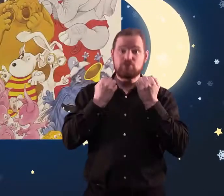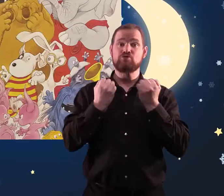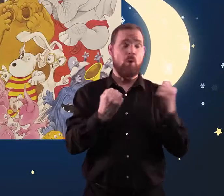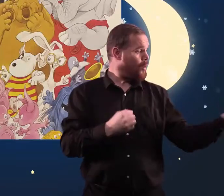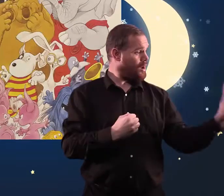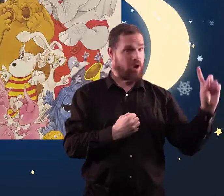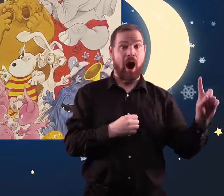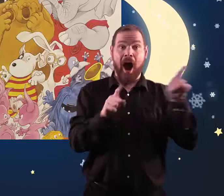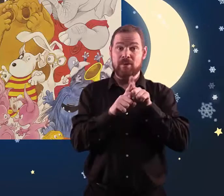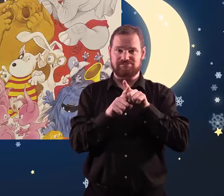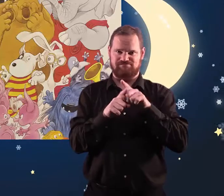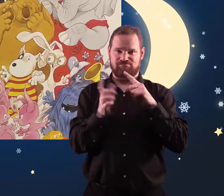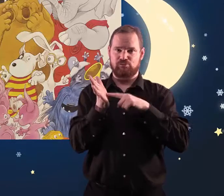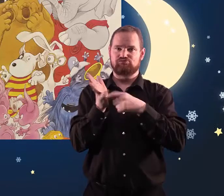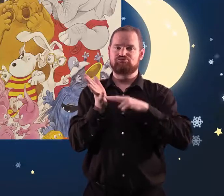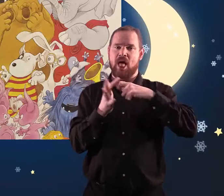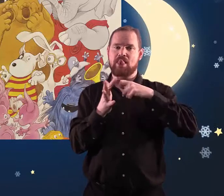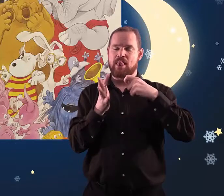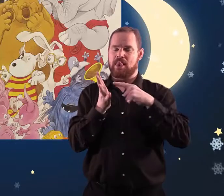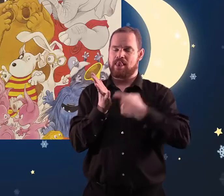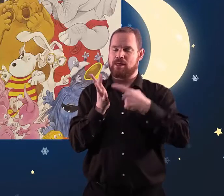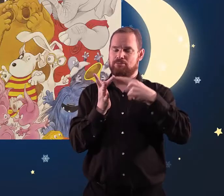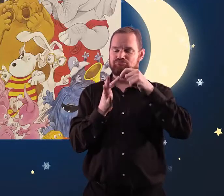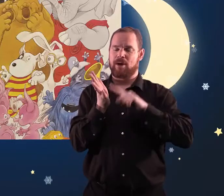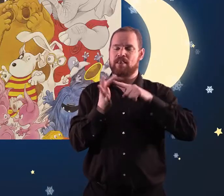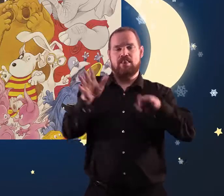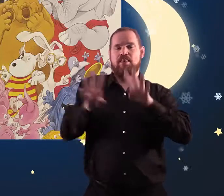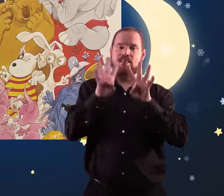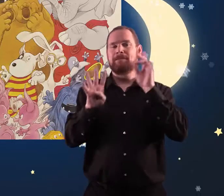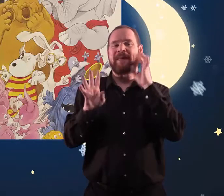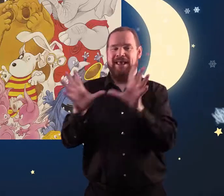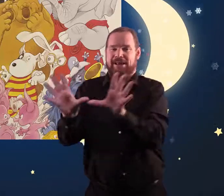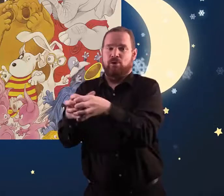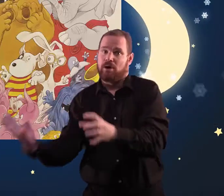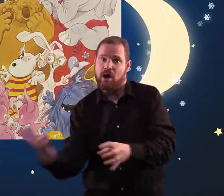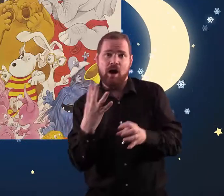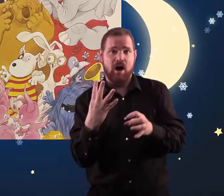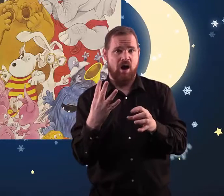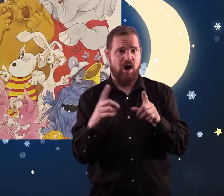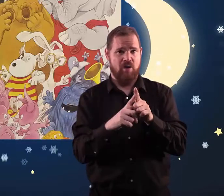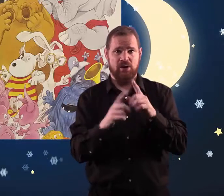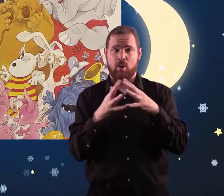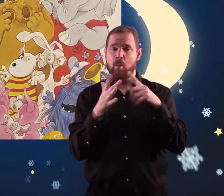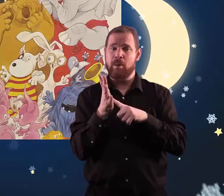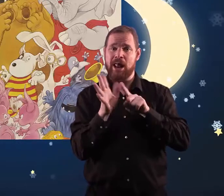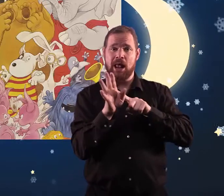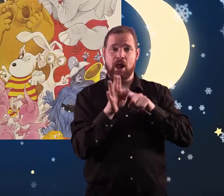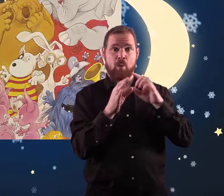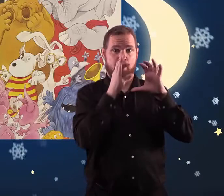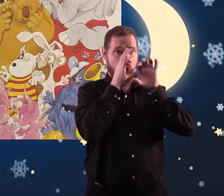And came Bumble the middle droidog, Pinkie the bedside table rabbit, Grimble grumble and